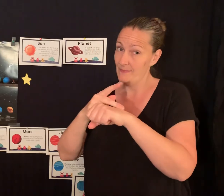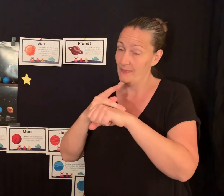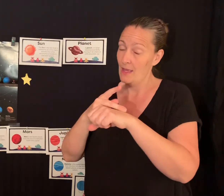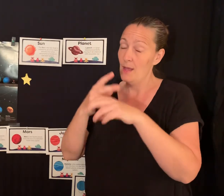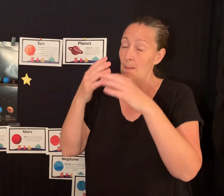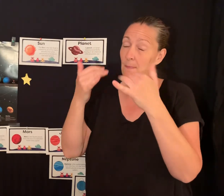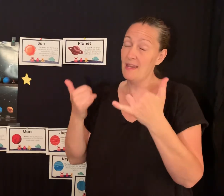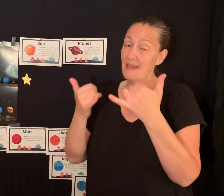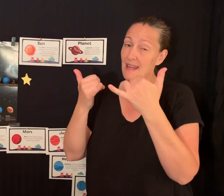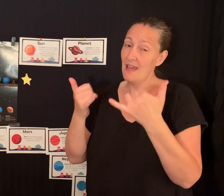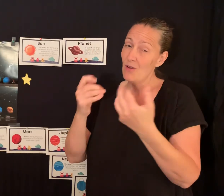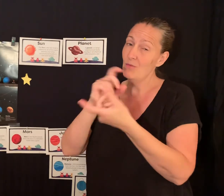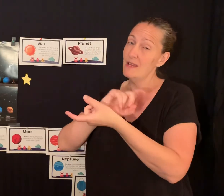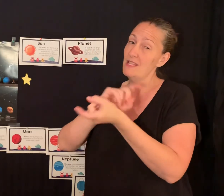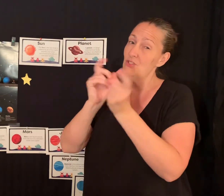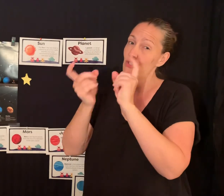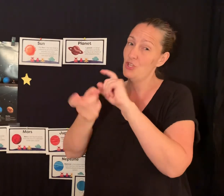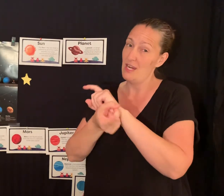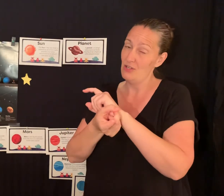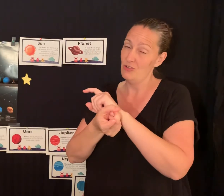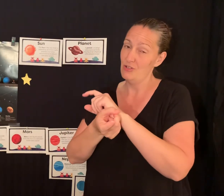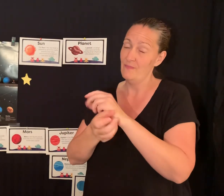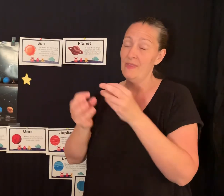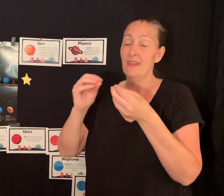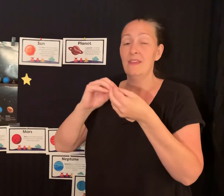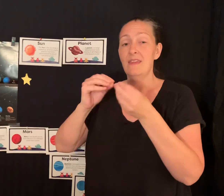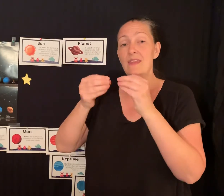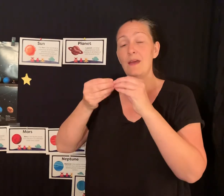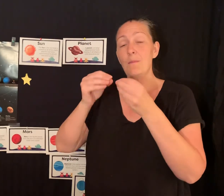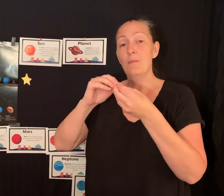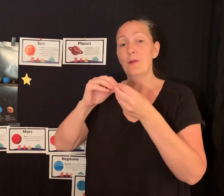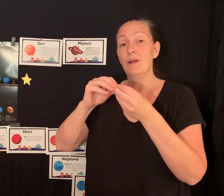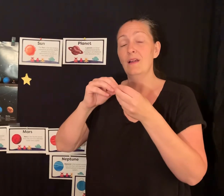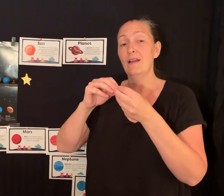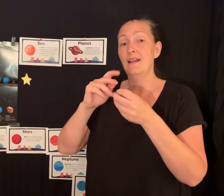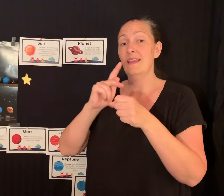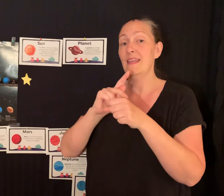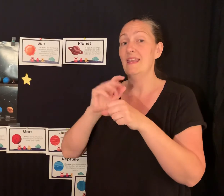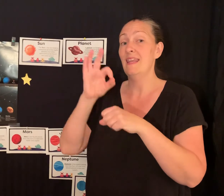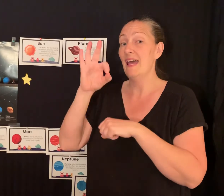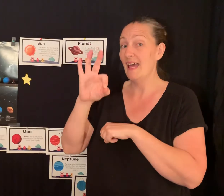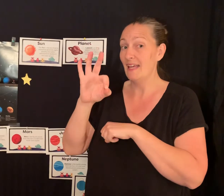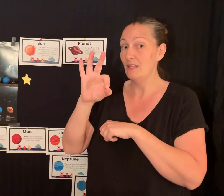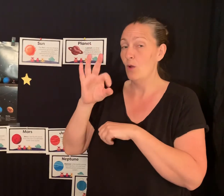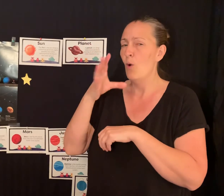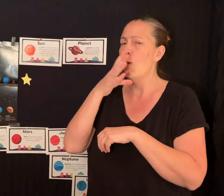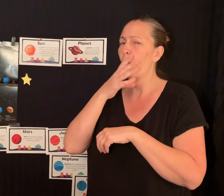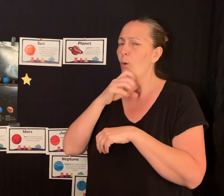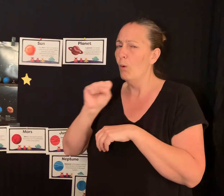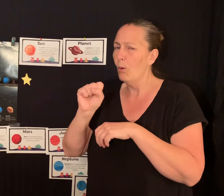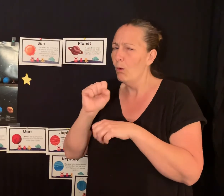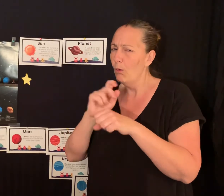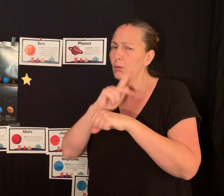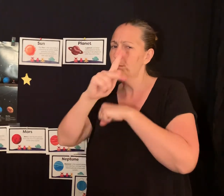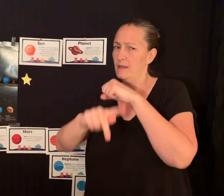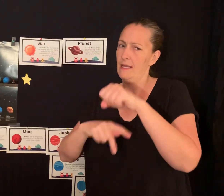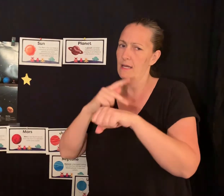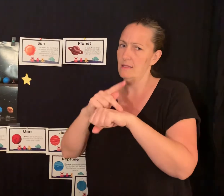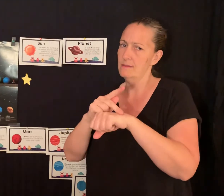But, now it's changed. Number nine, old planet's